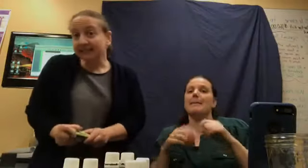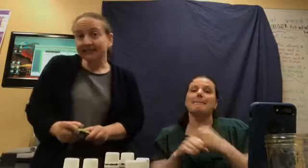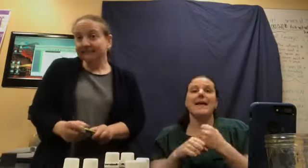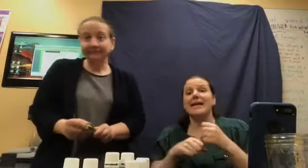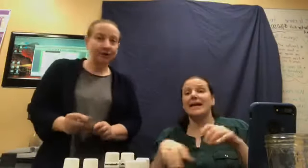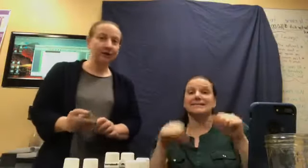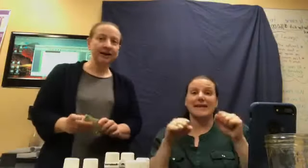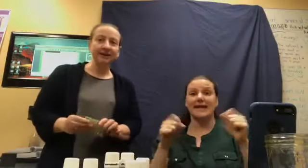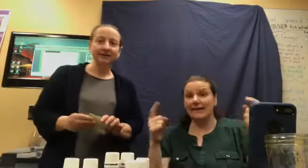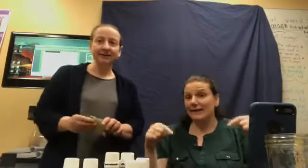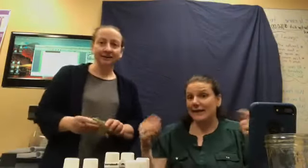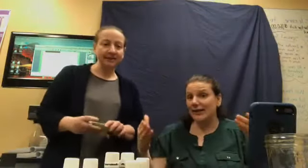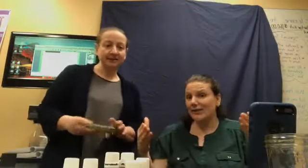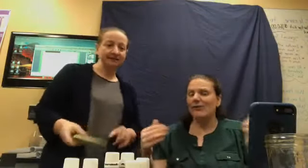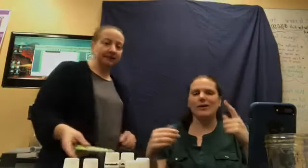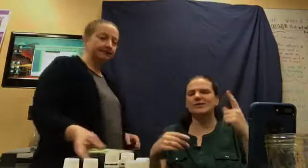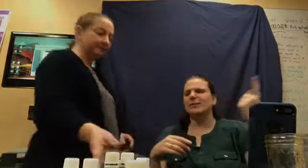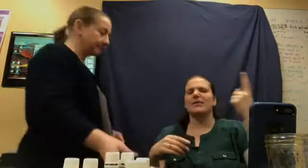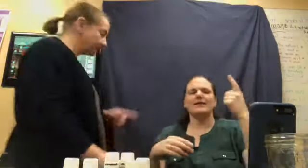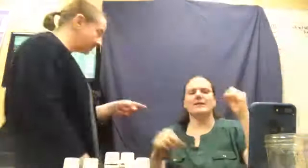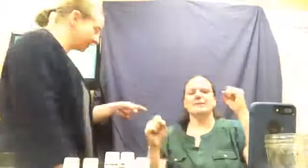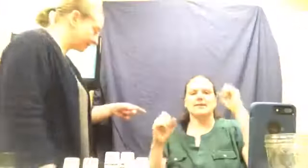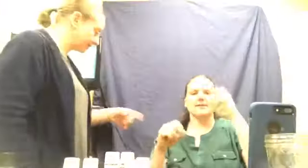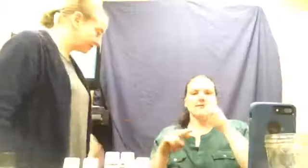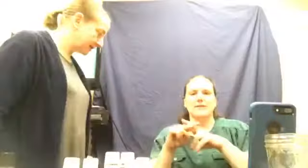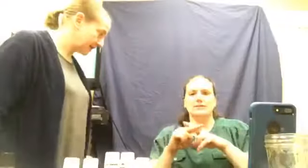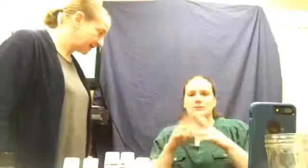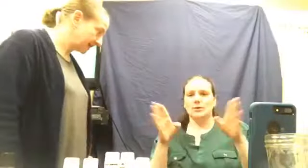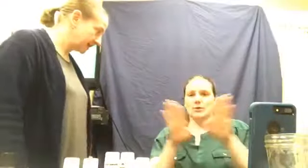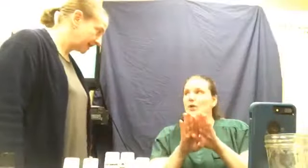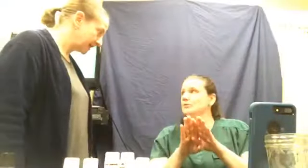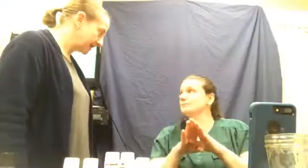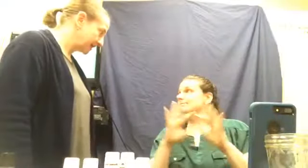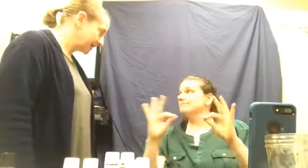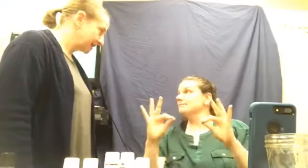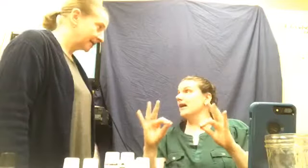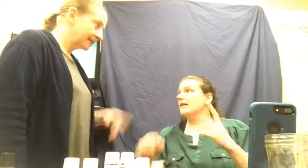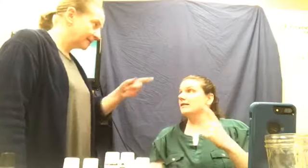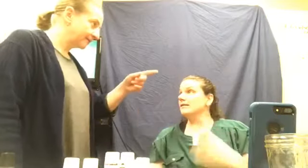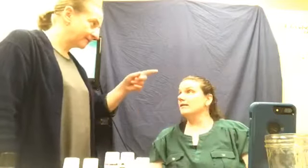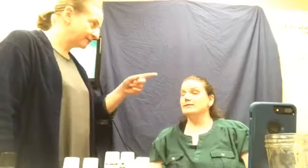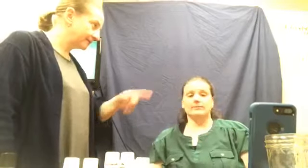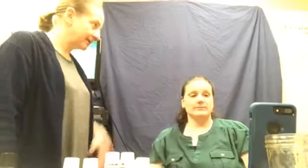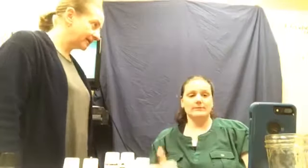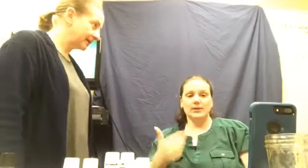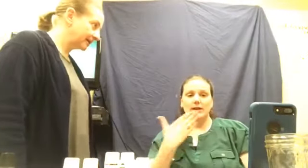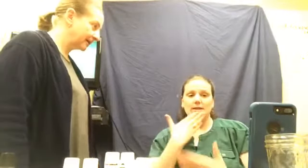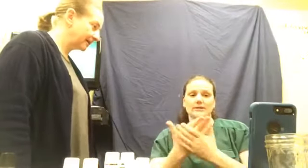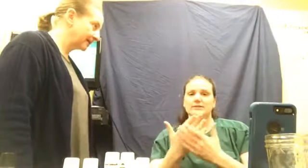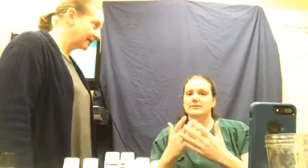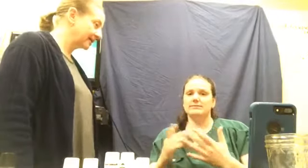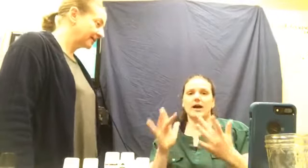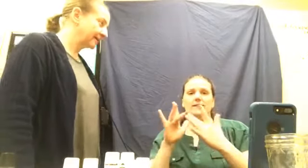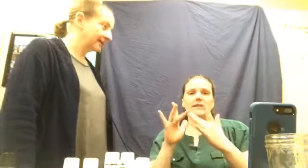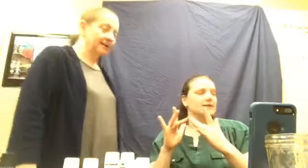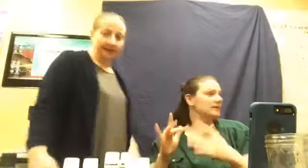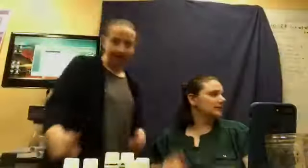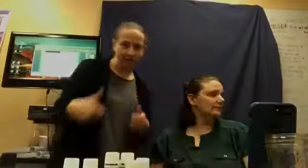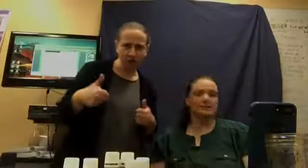or anything amazing and fun. Do you want to close with anything? Do you want to close with anything? We're good. Just contact I'm good. We're